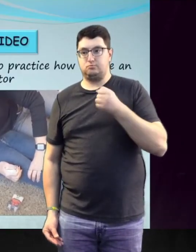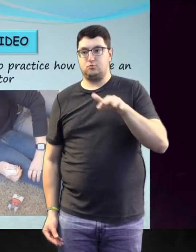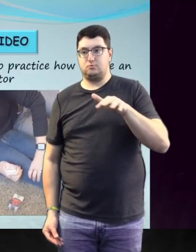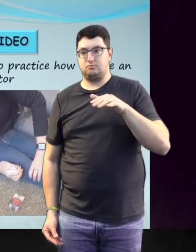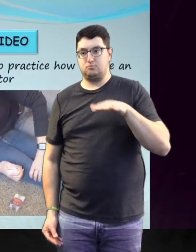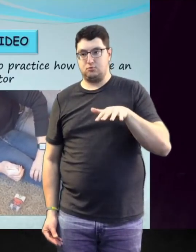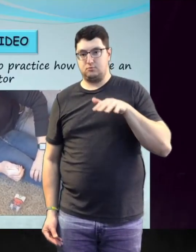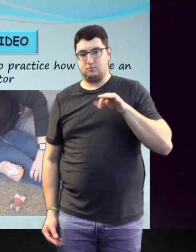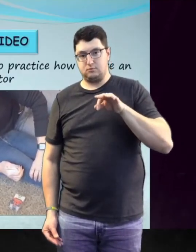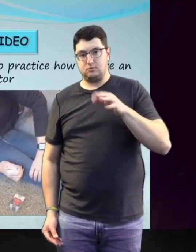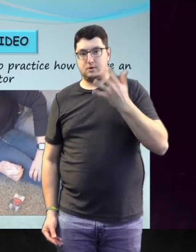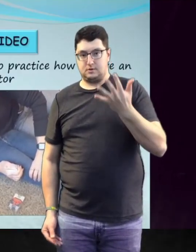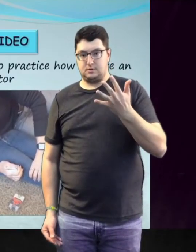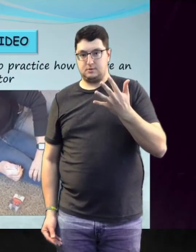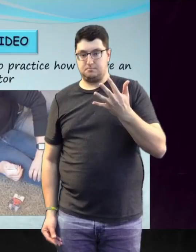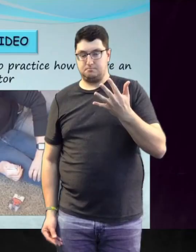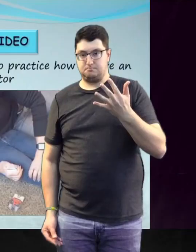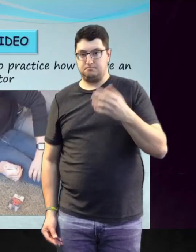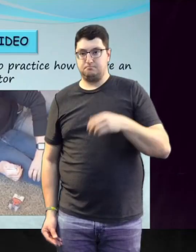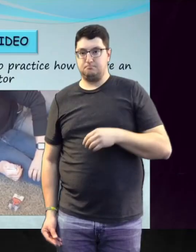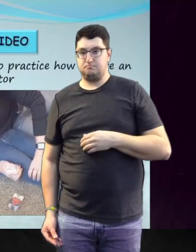Then hold in place for a slow count of 5.